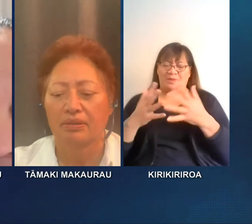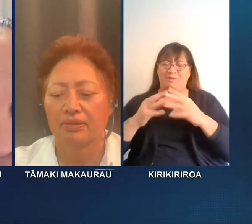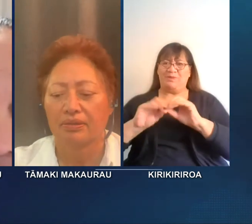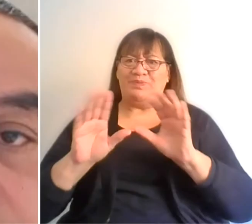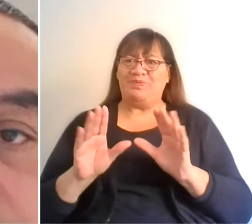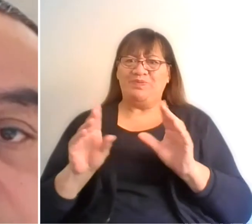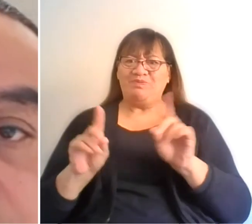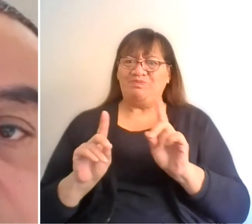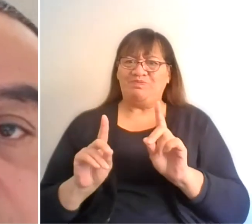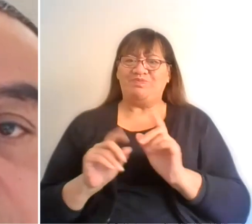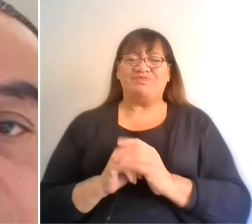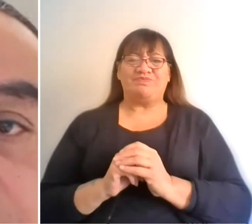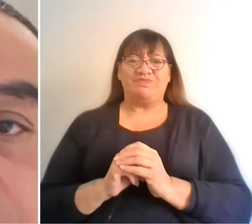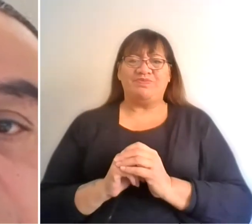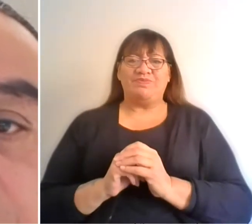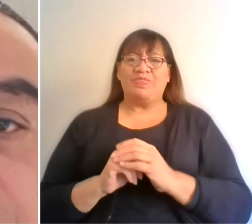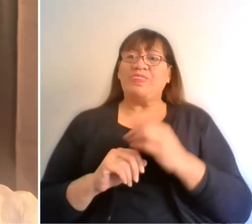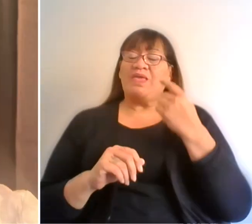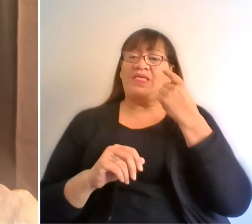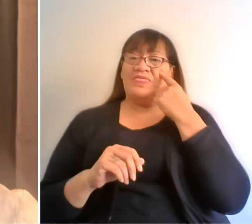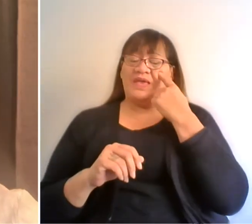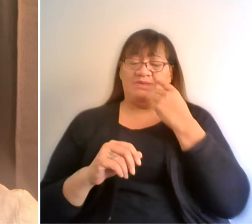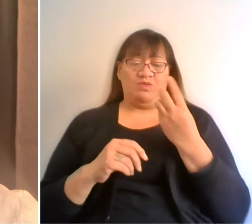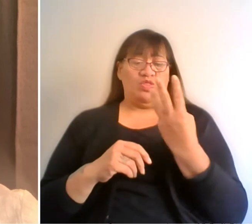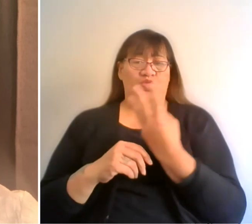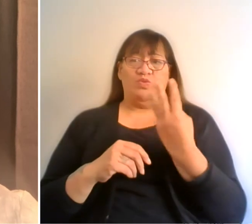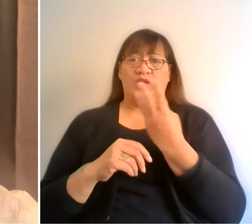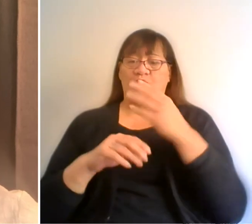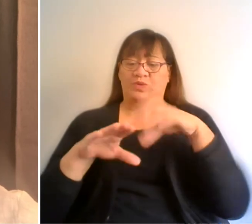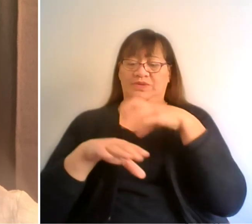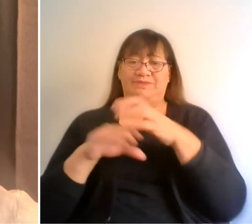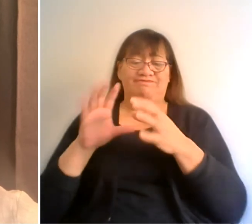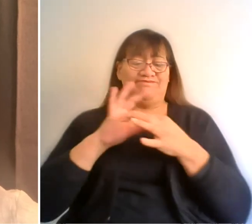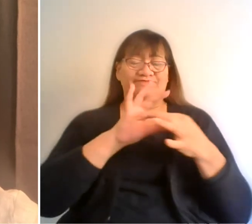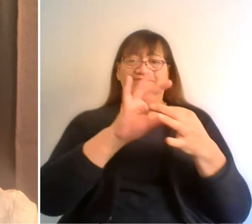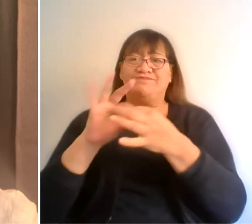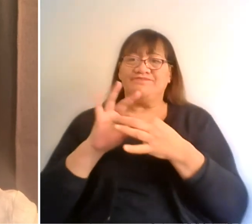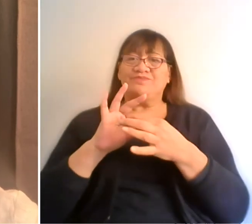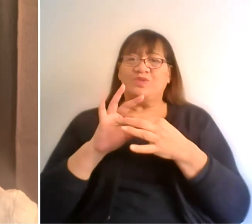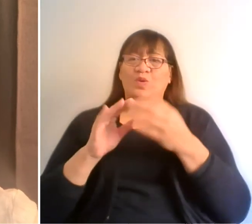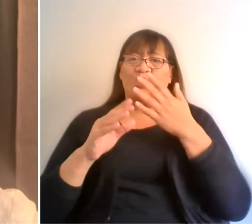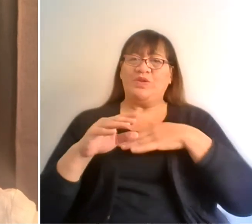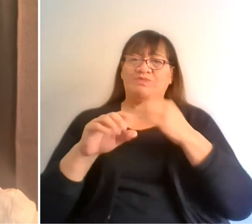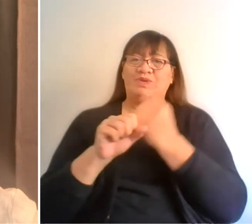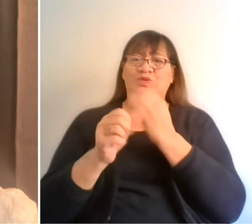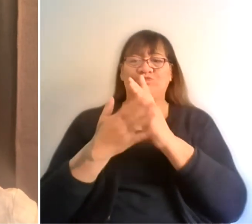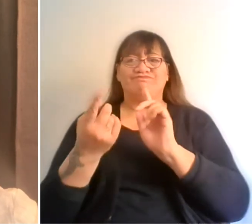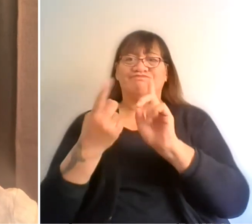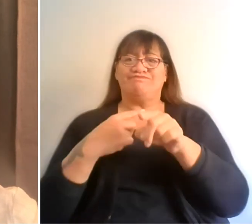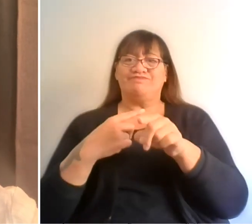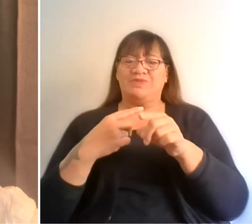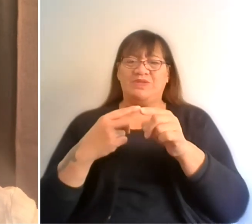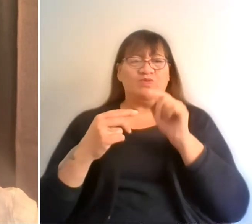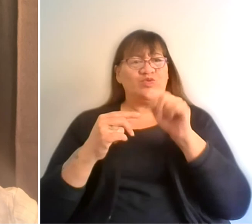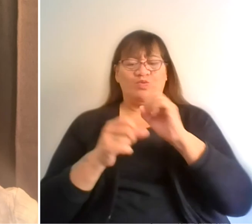I think we got together as the three organisations wanting to respond but not really sure how.